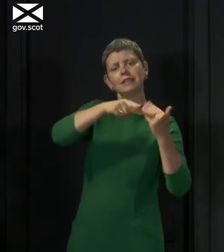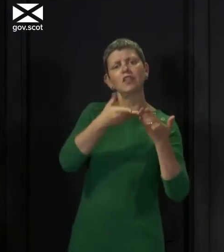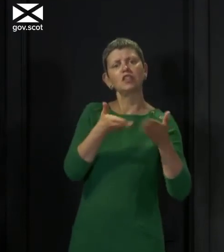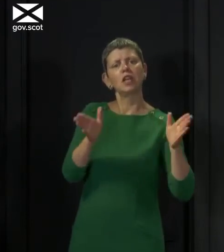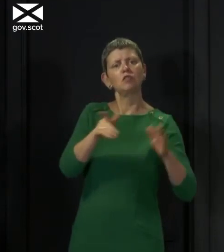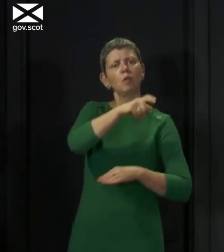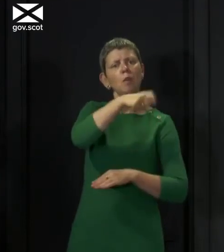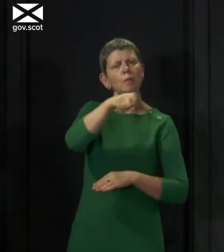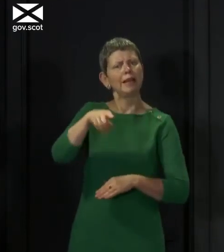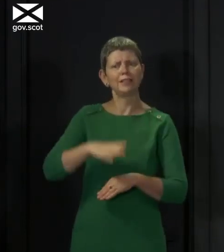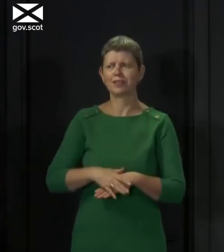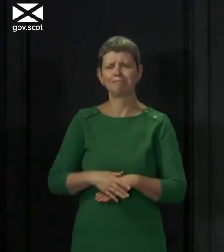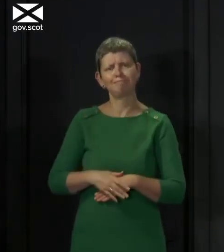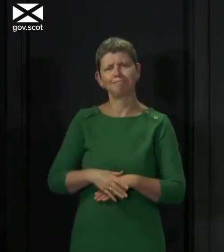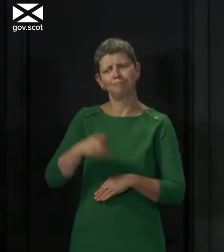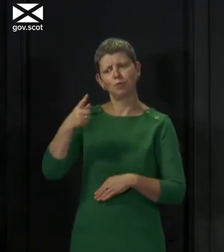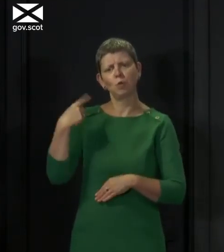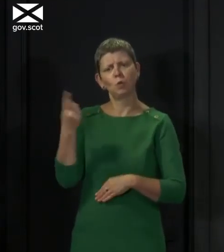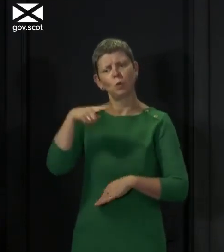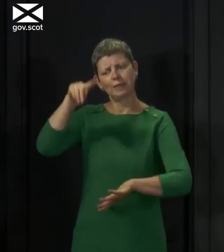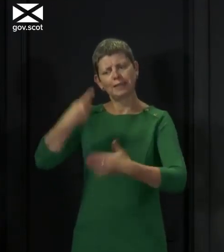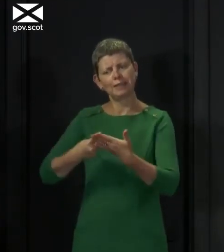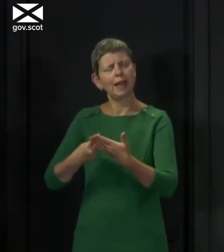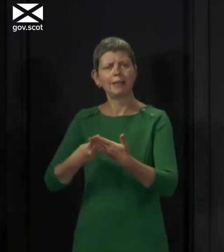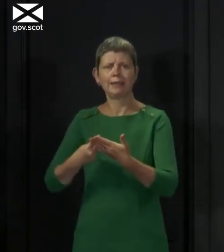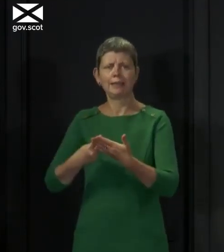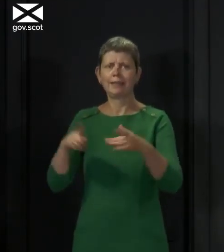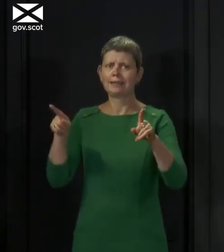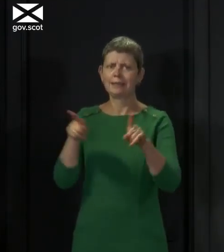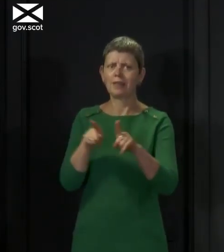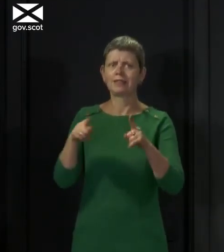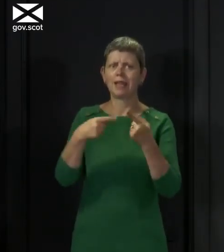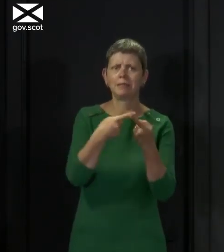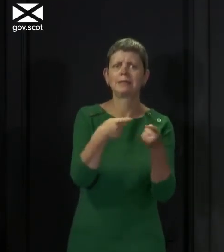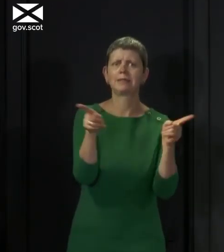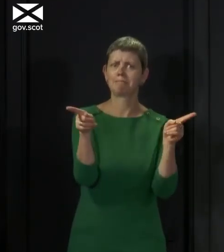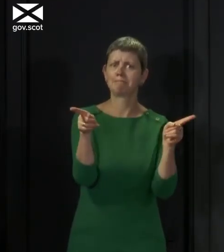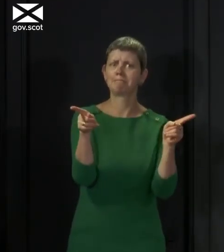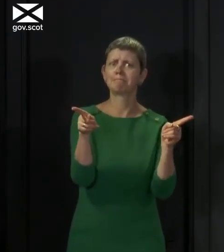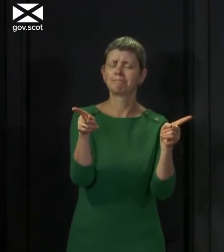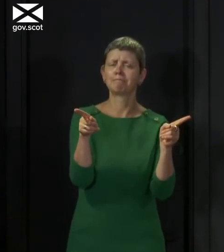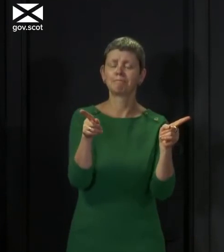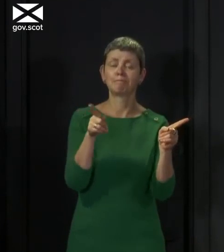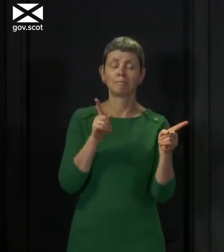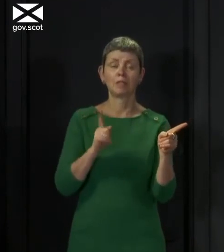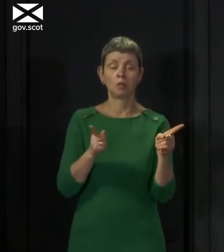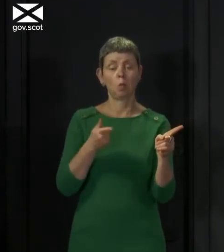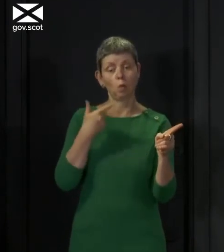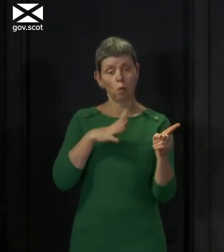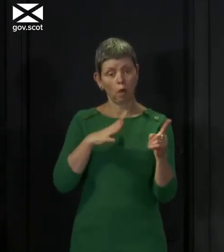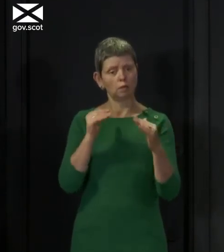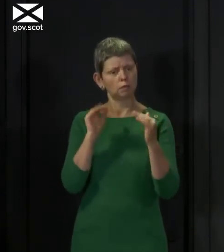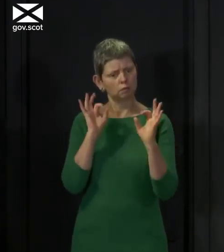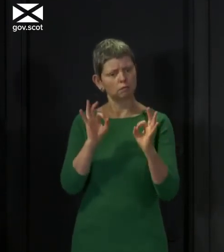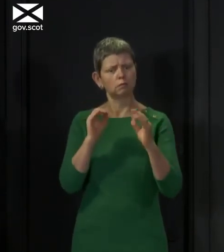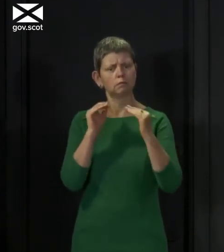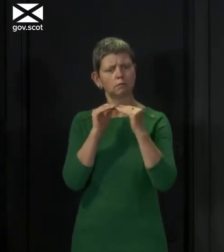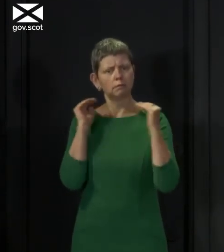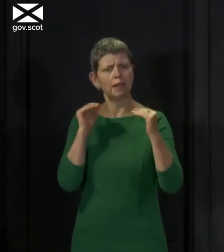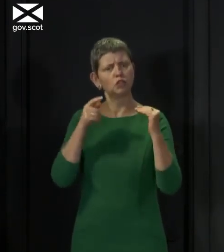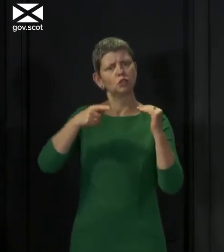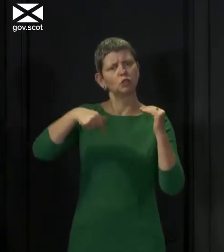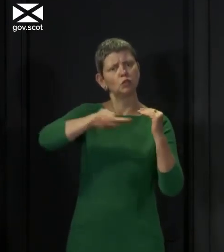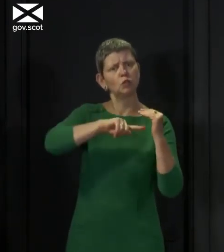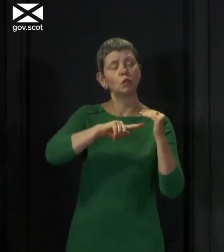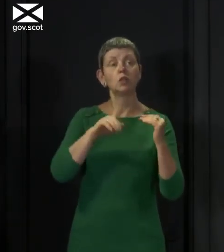getting to a point where we are truly and properly representative of all of the different strands that make up our country.